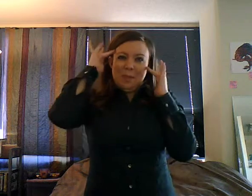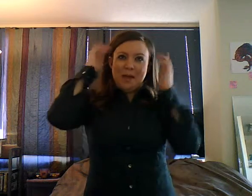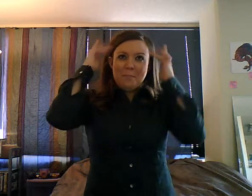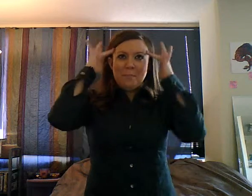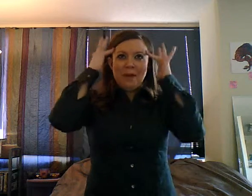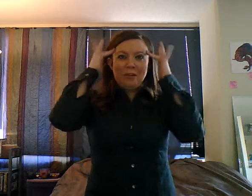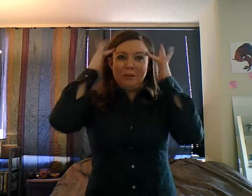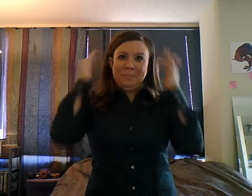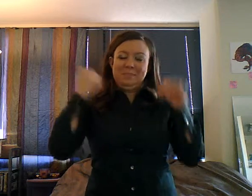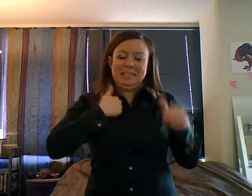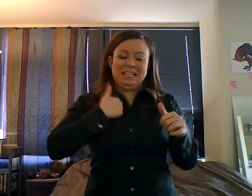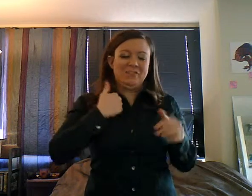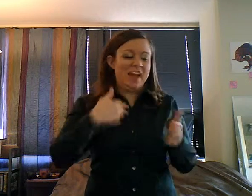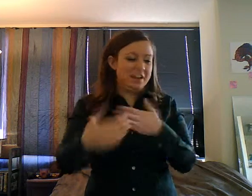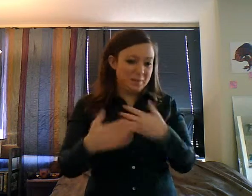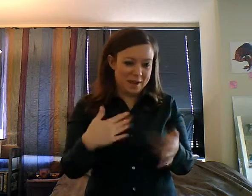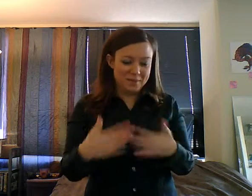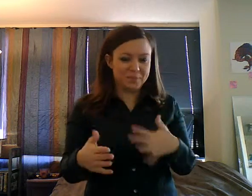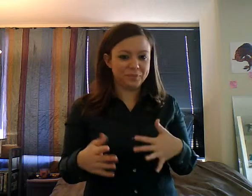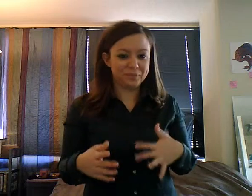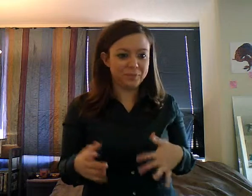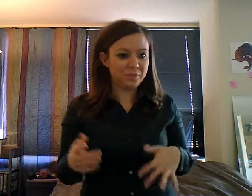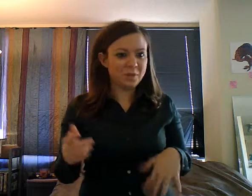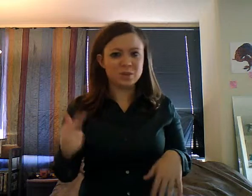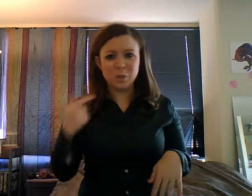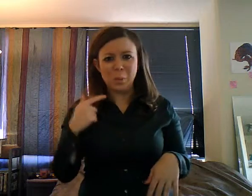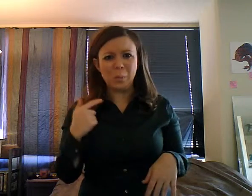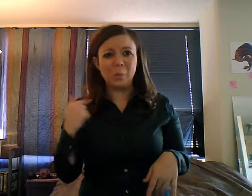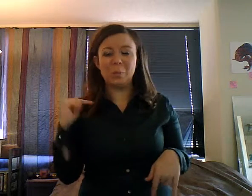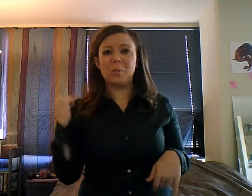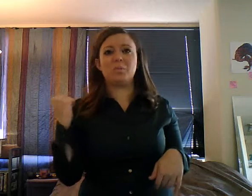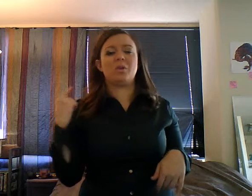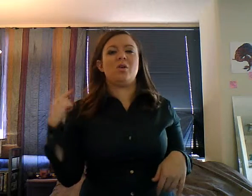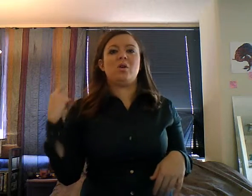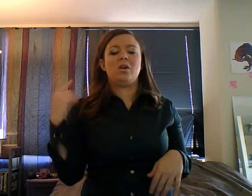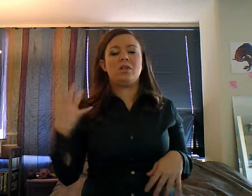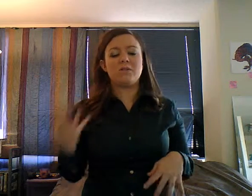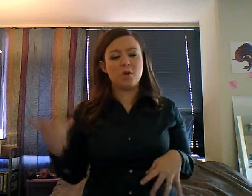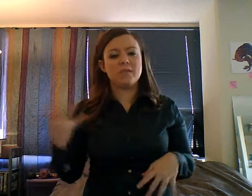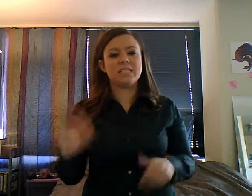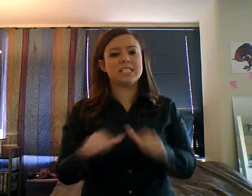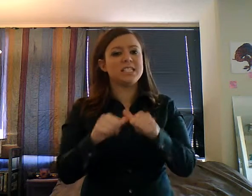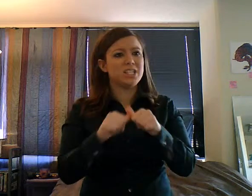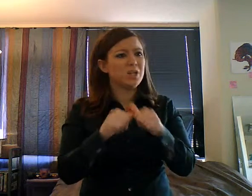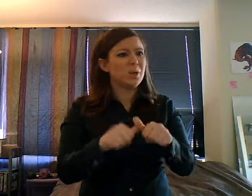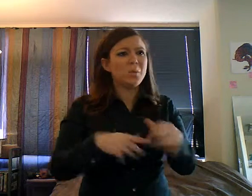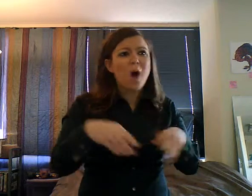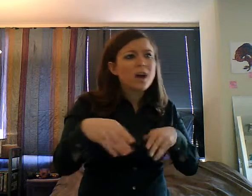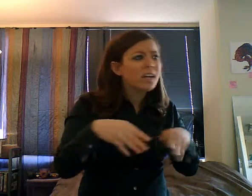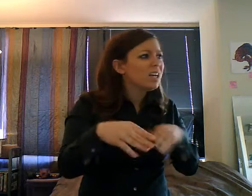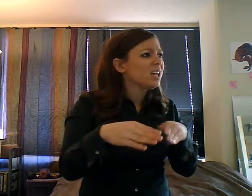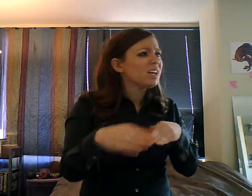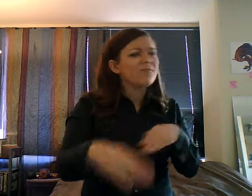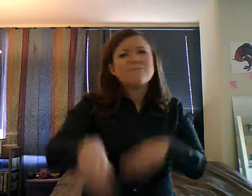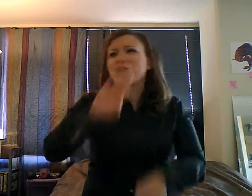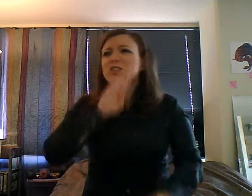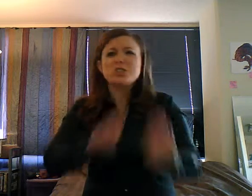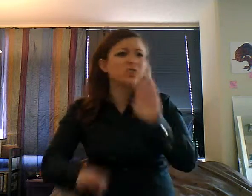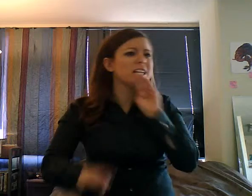an exit there. So, this cop was like, just keep going that way, just go a few blocks, it'll clear up. So, we go, some way, I don't know where it